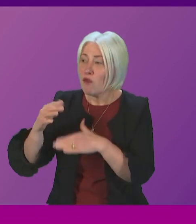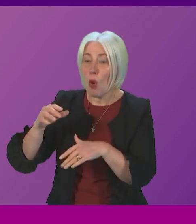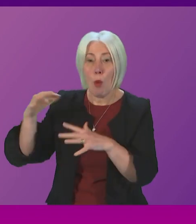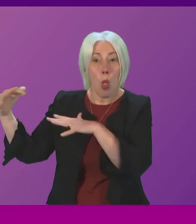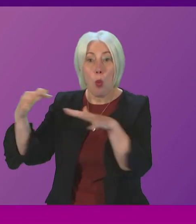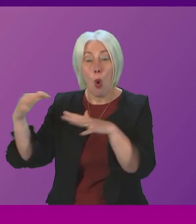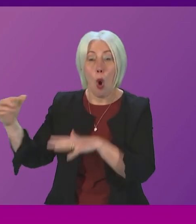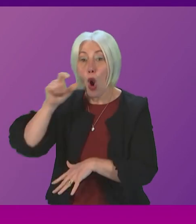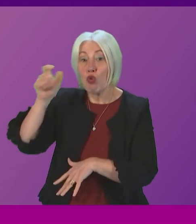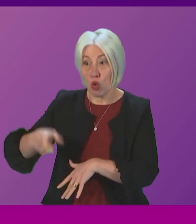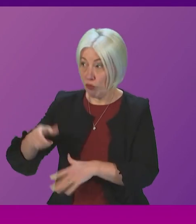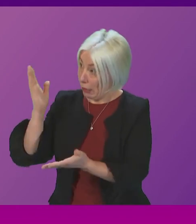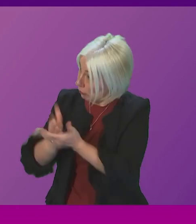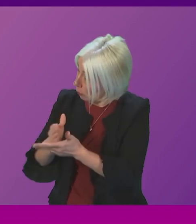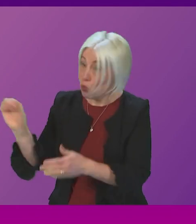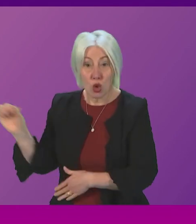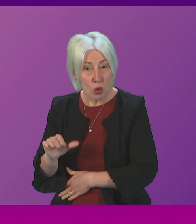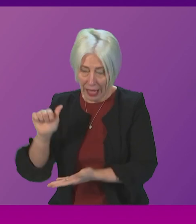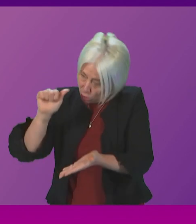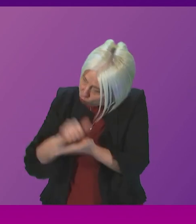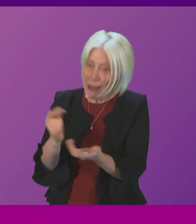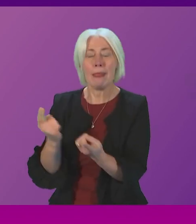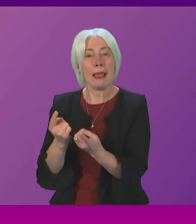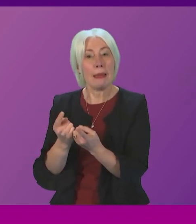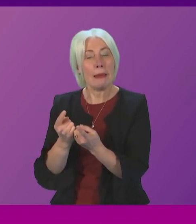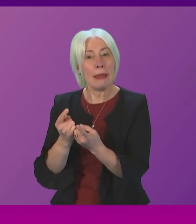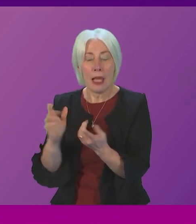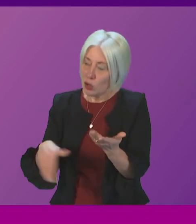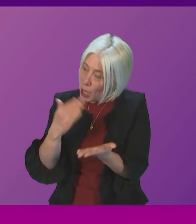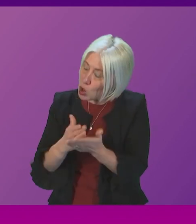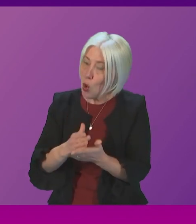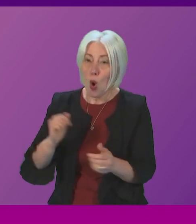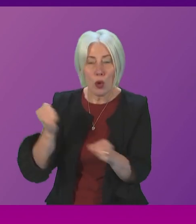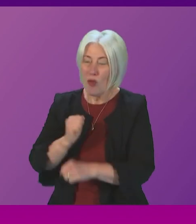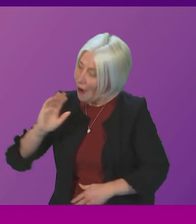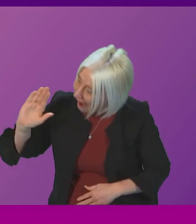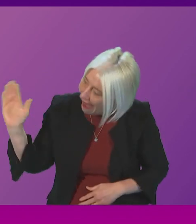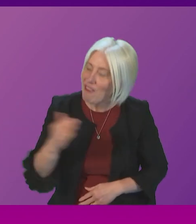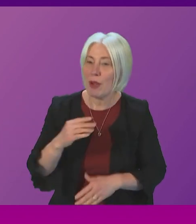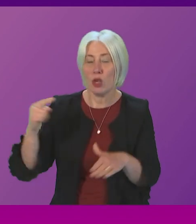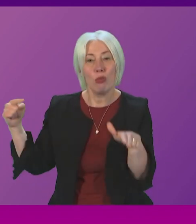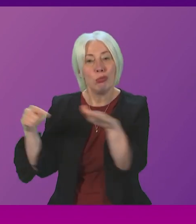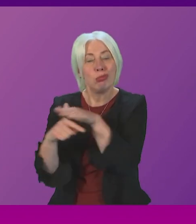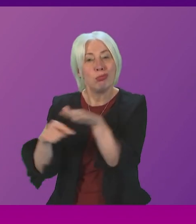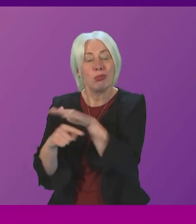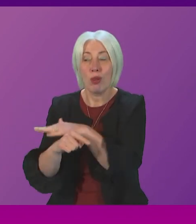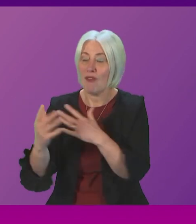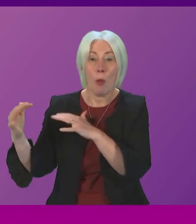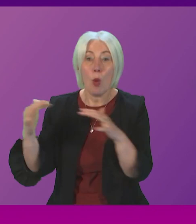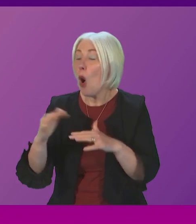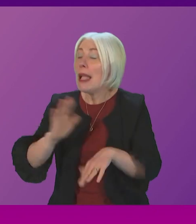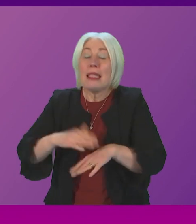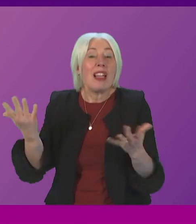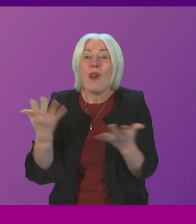as we absolutely should it's the right thing to do then we should make sure we are doing that for everybody who's fleeing war right across the world regardless of which